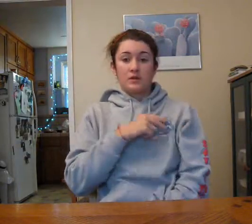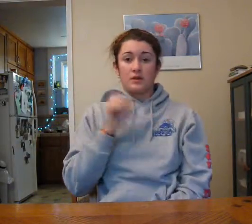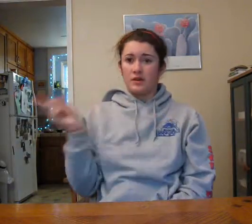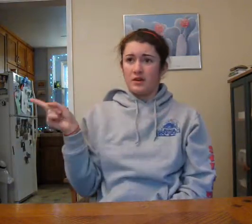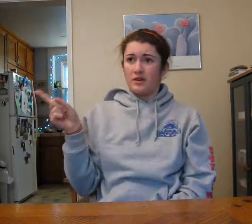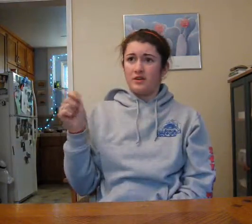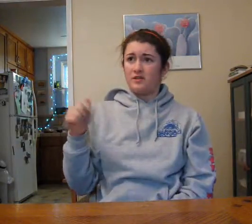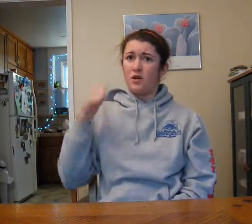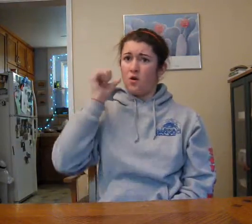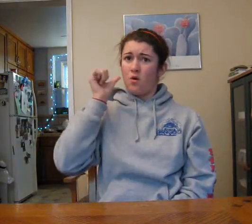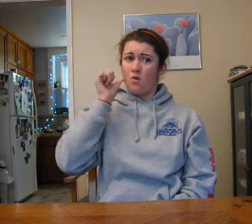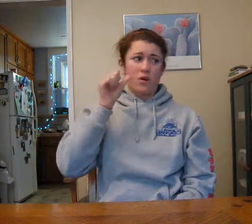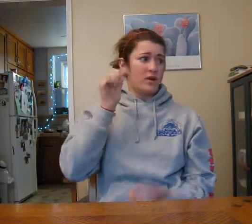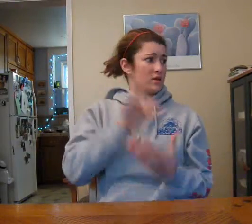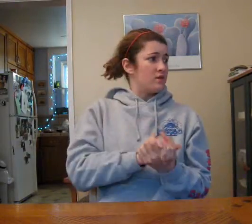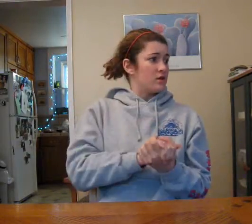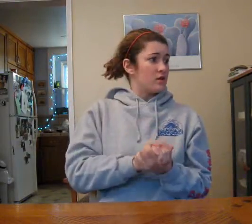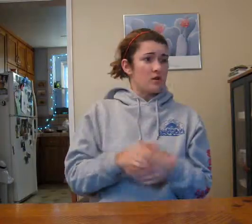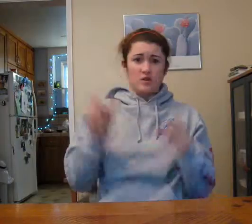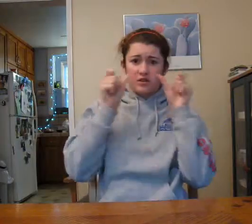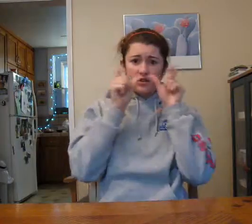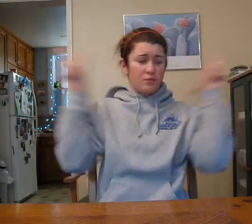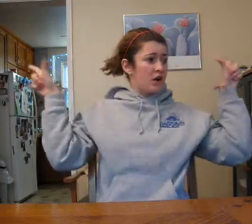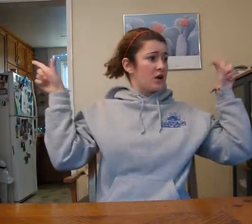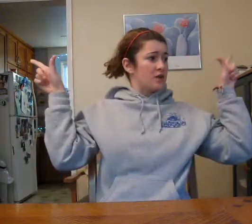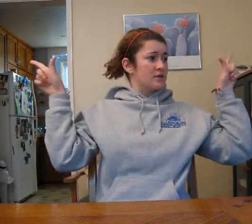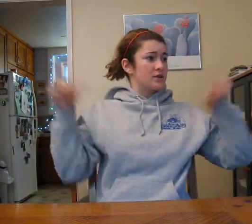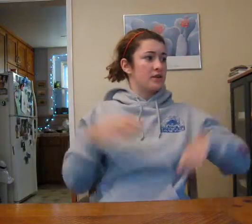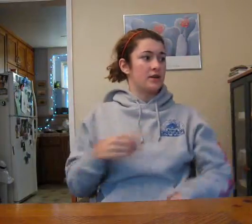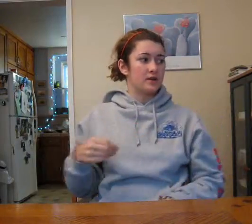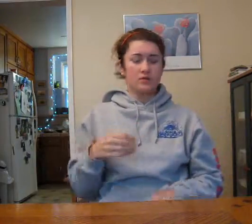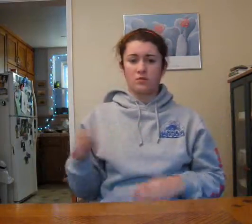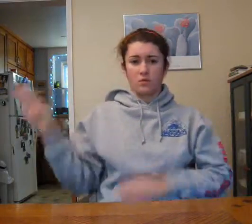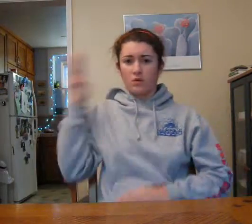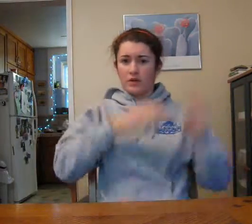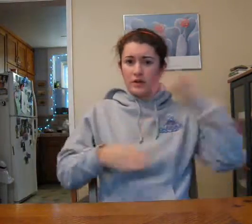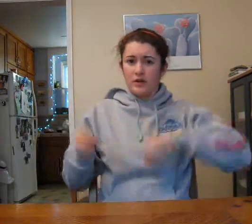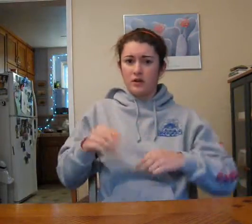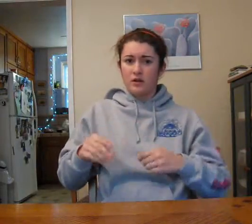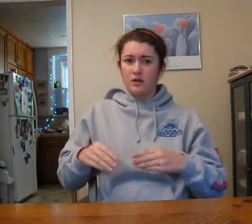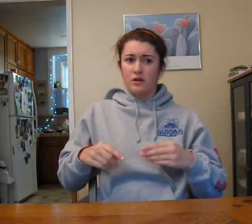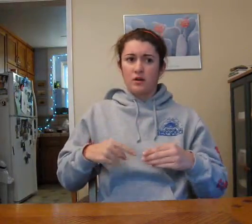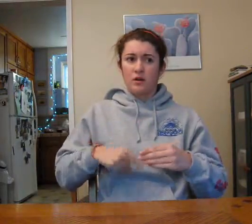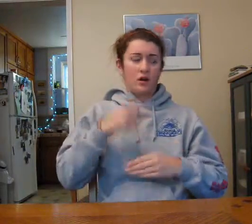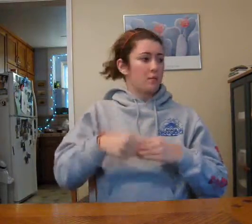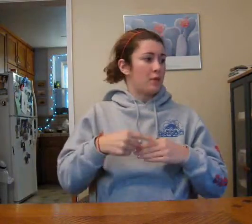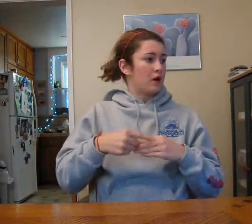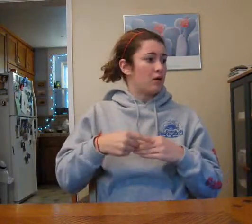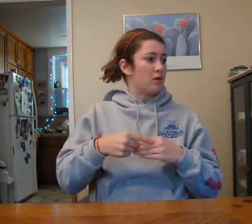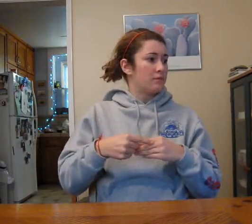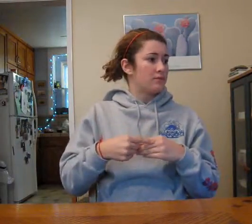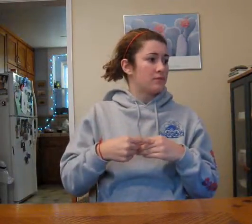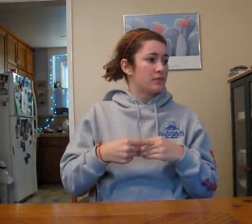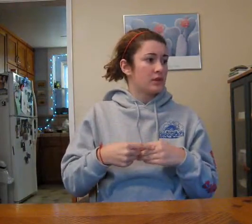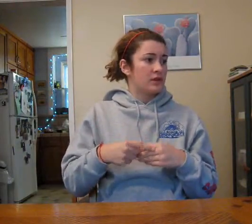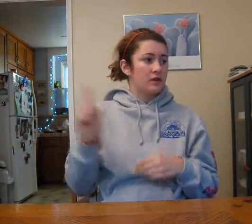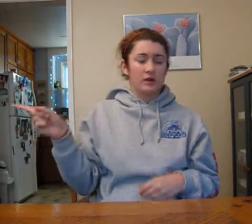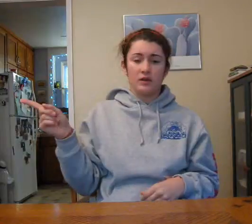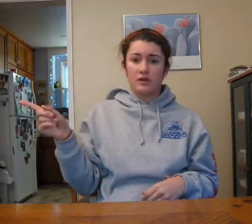His wife surprised and worried about he